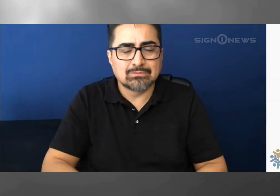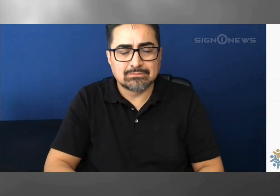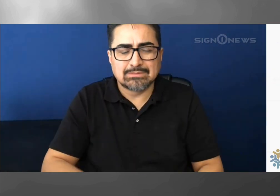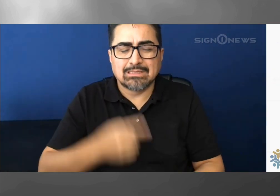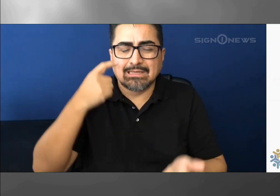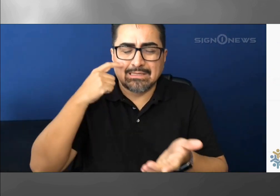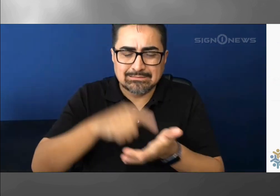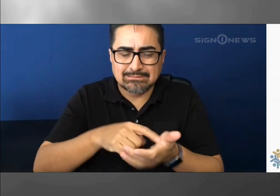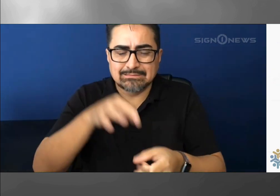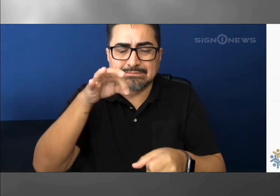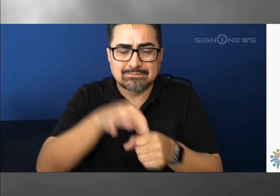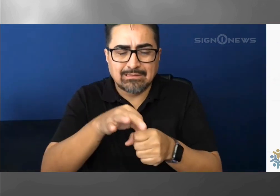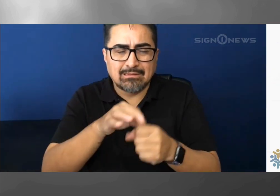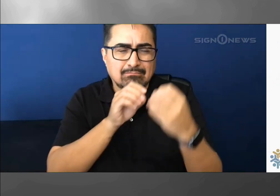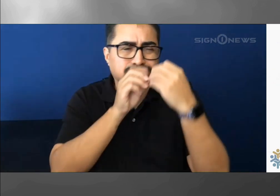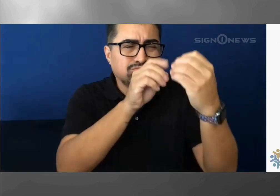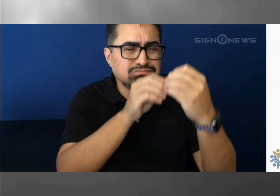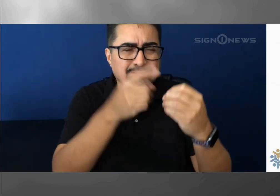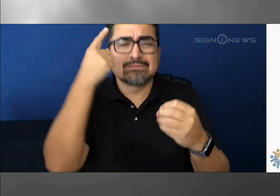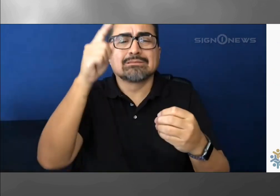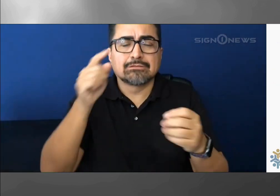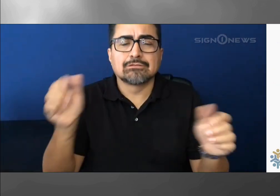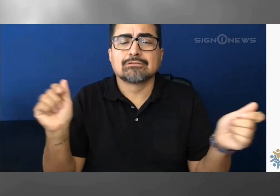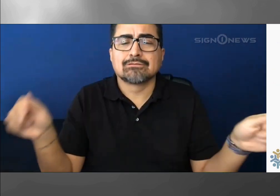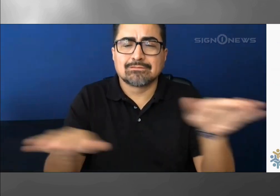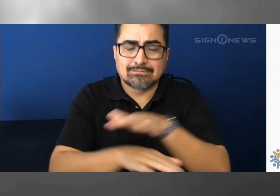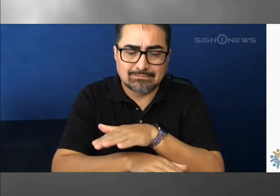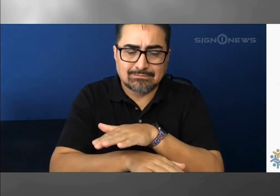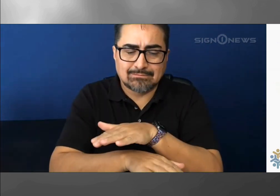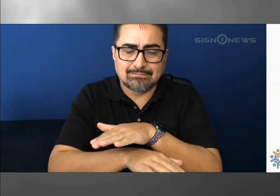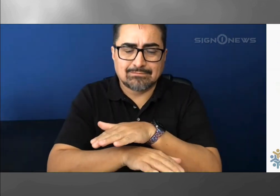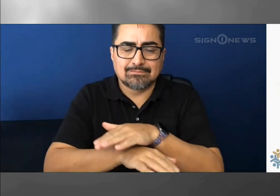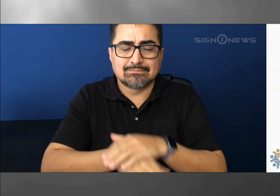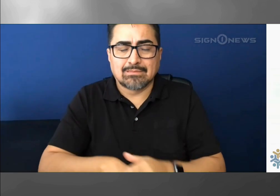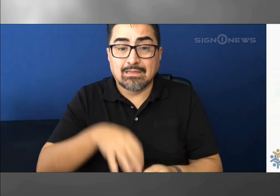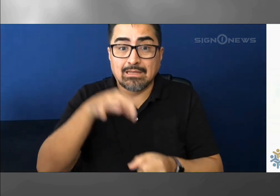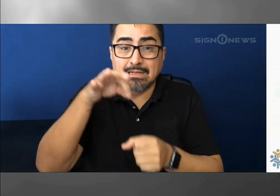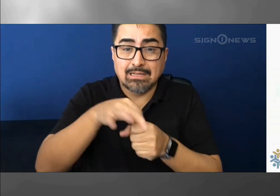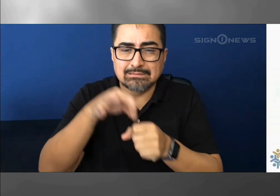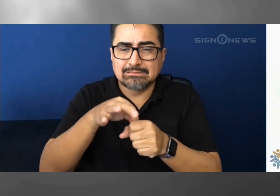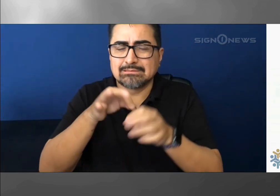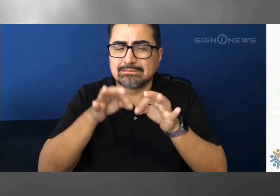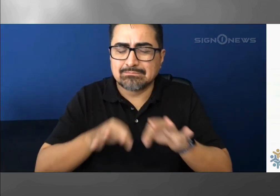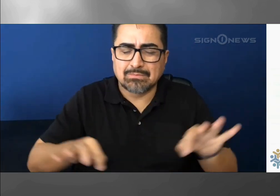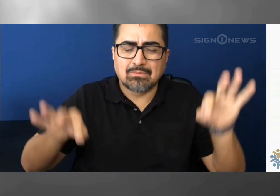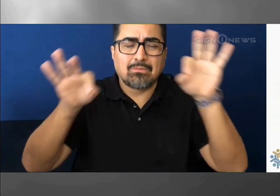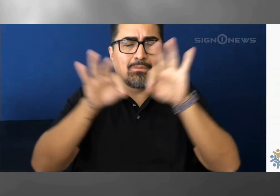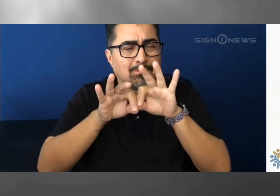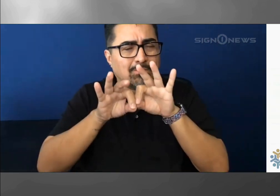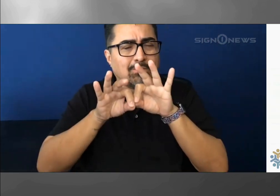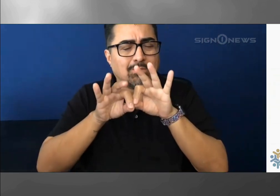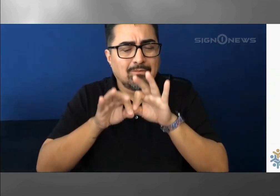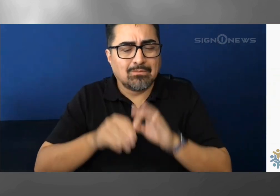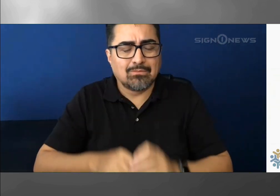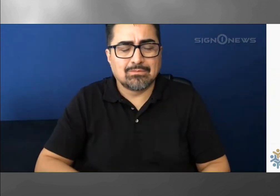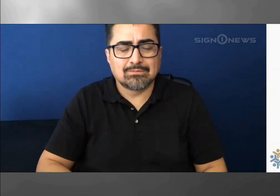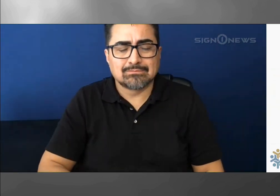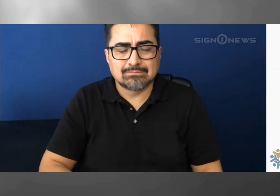Advocacy Office, believes that voting is one way we use our voice for change. The election